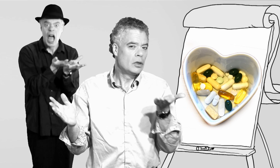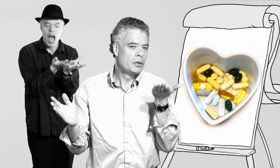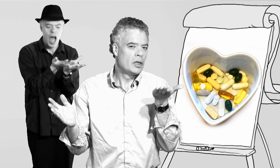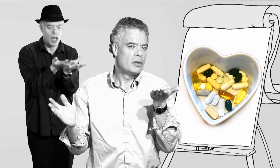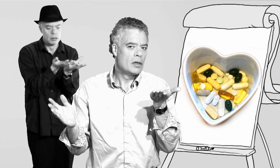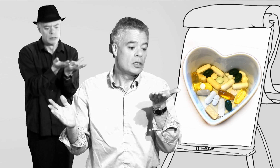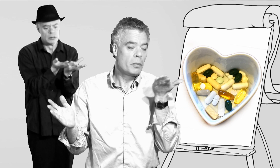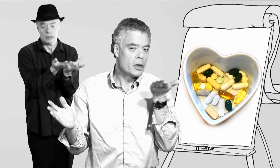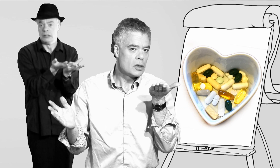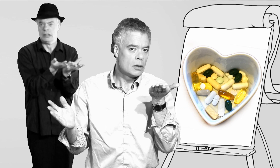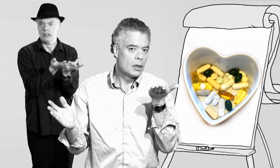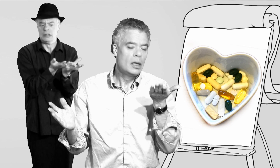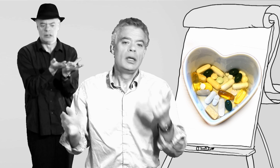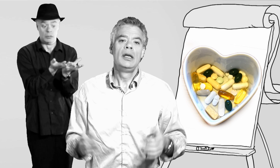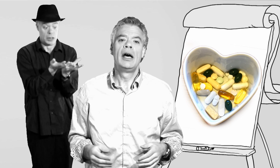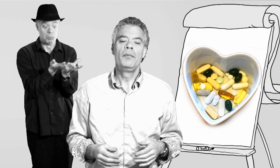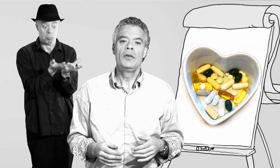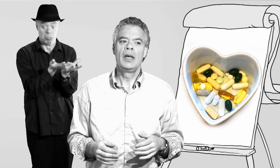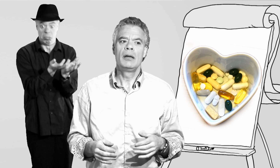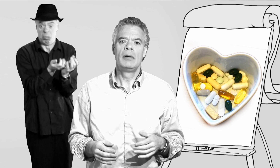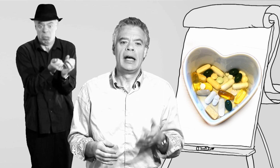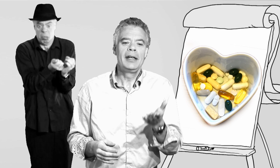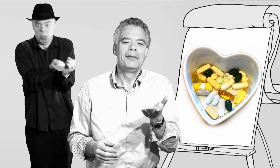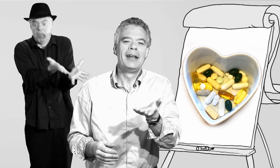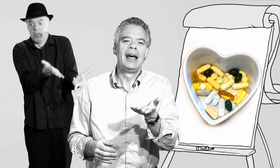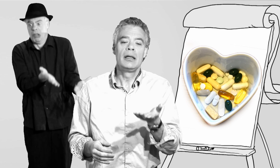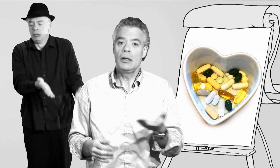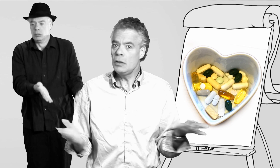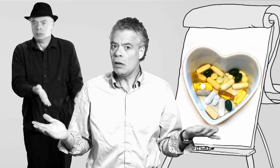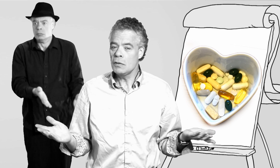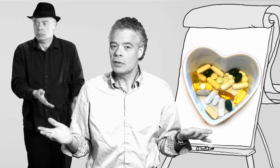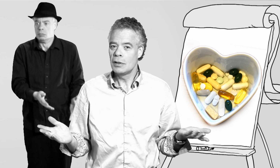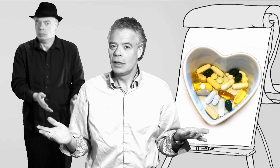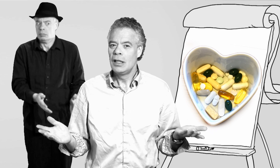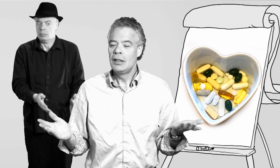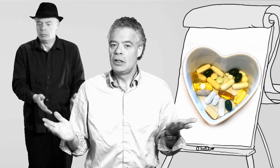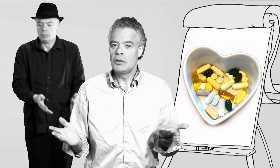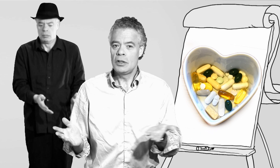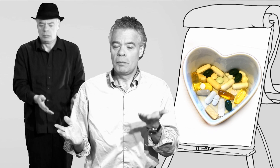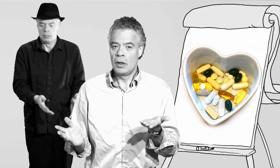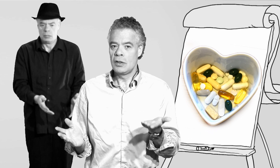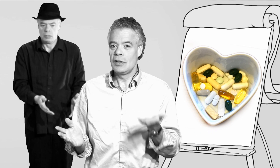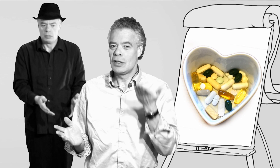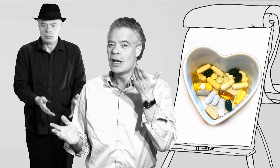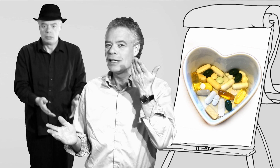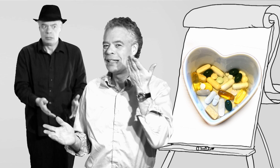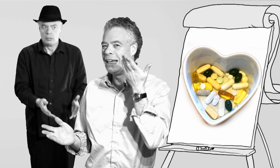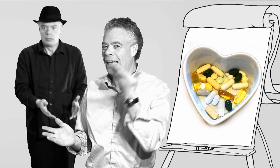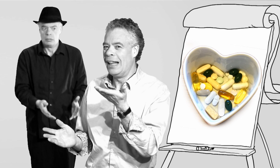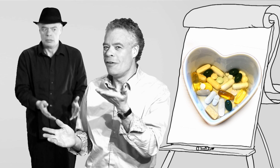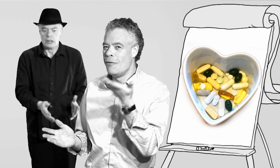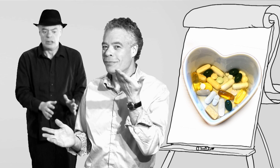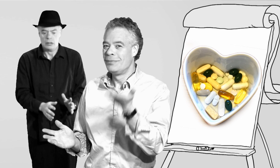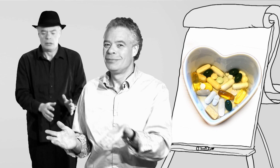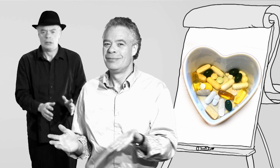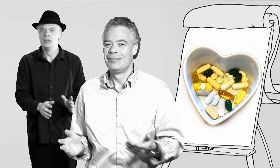It's called preservatives. It's poison. Now you think, well, I don't die. No, you don't. The dosage of poison is not going to